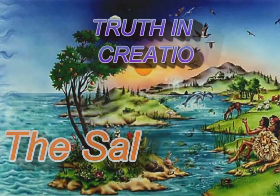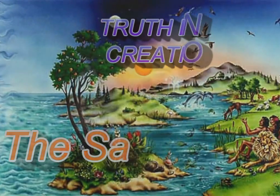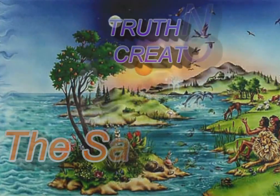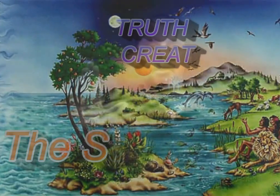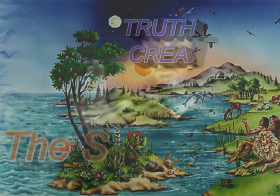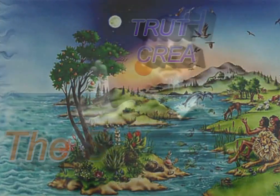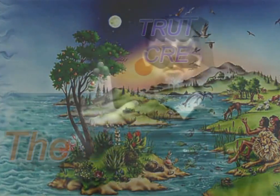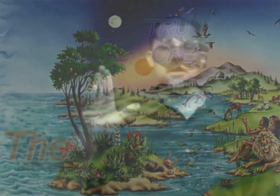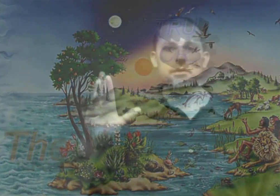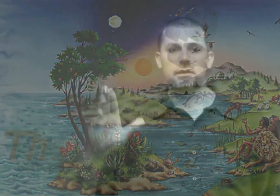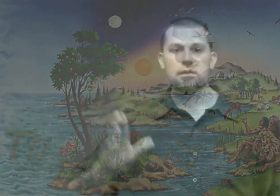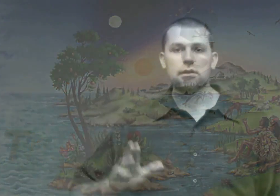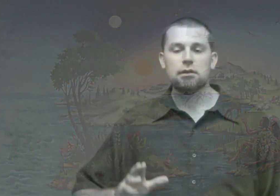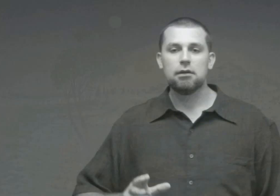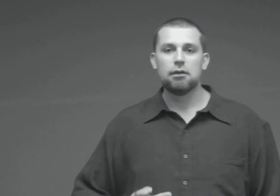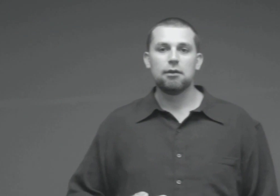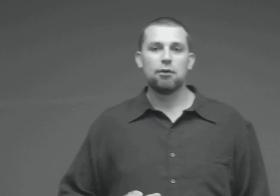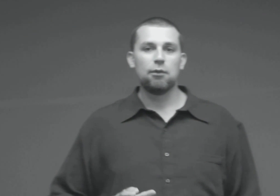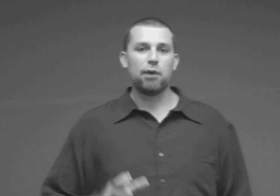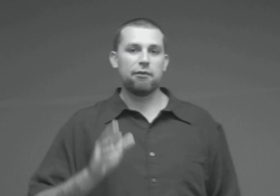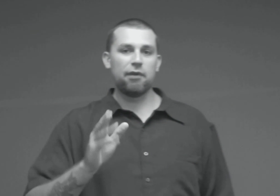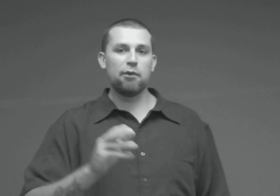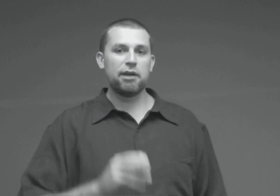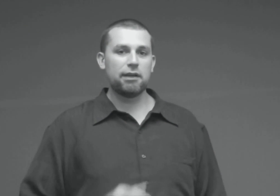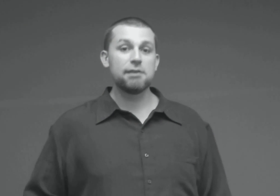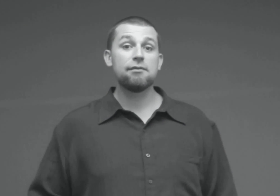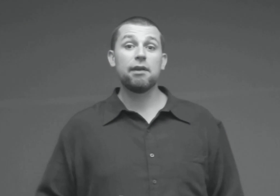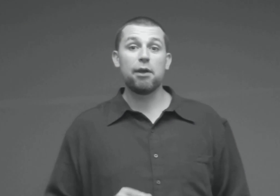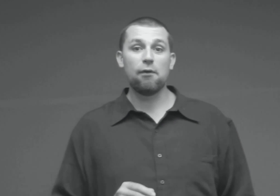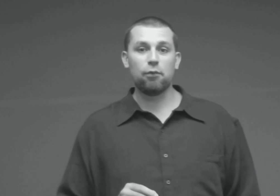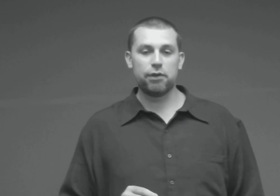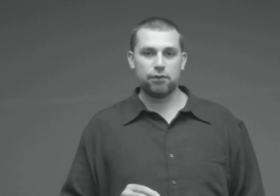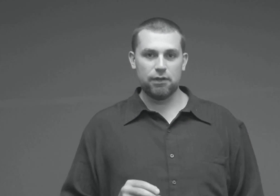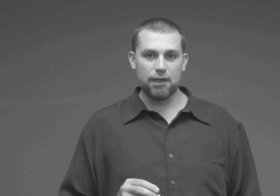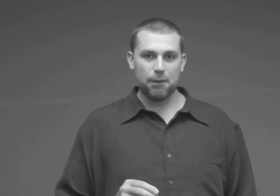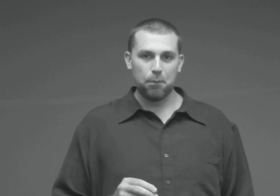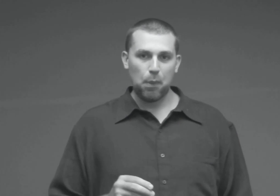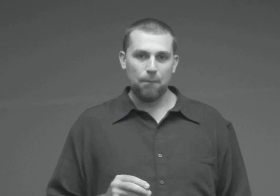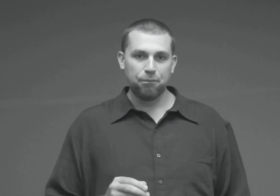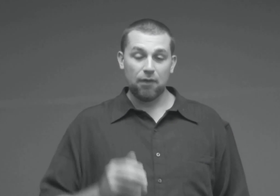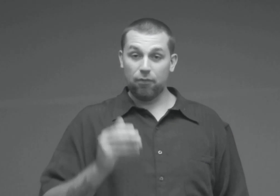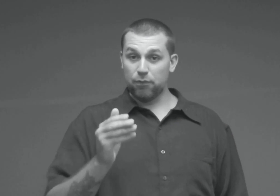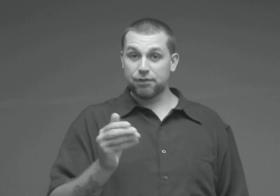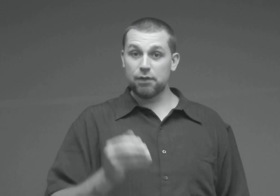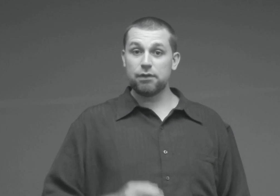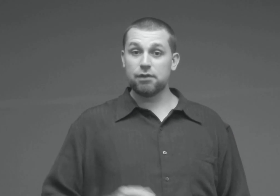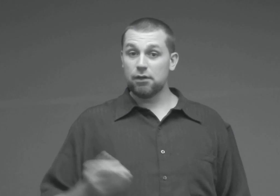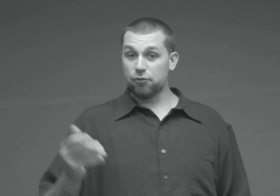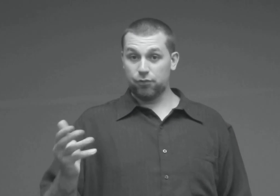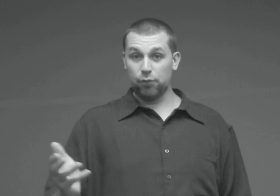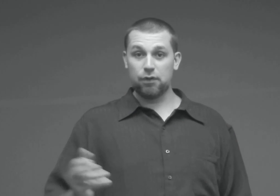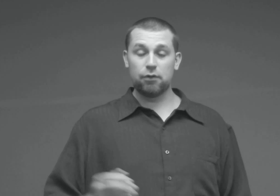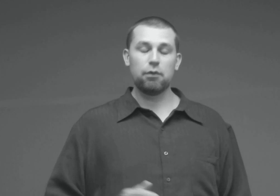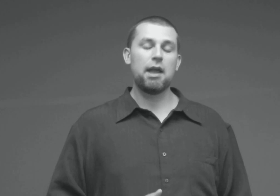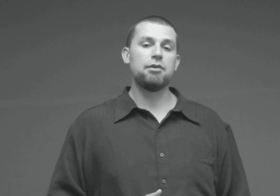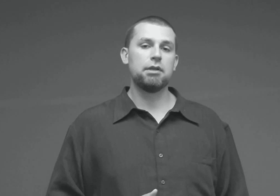Good day brethren, we have a very intense video for you today from the series Truth in Creation.